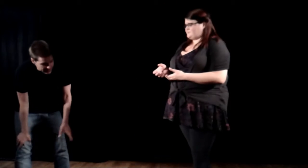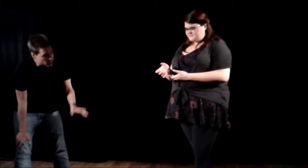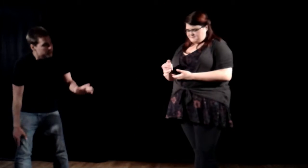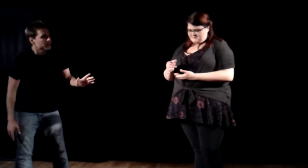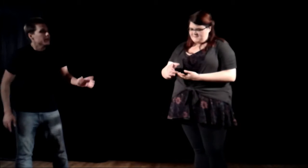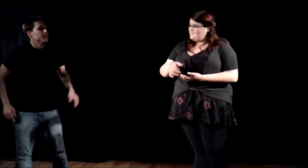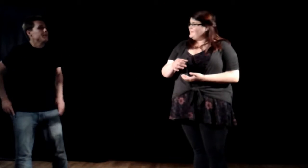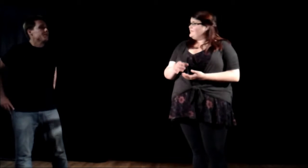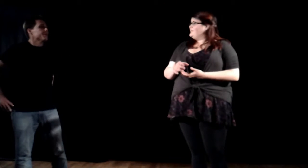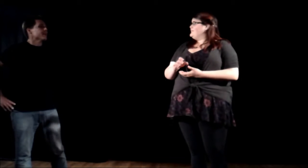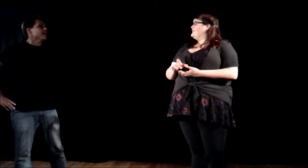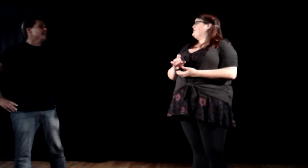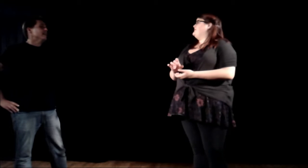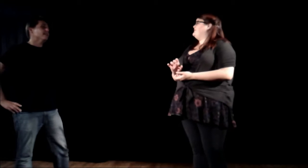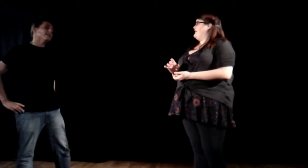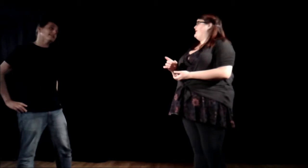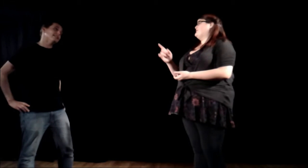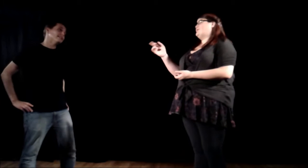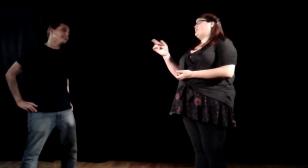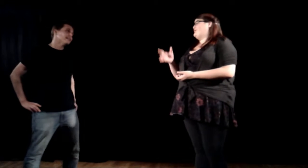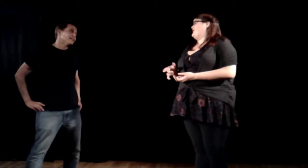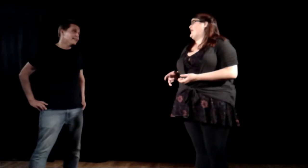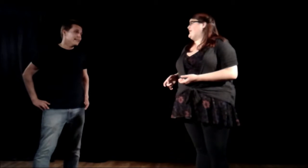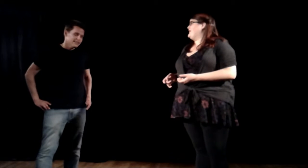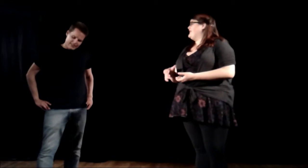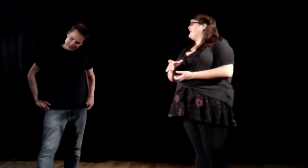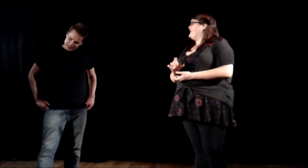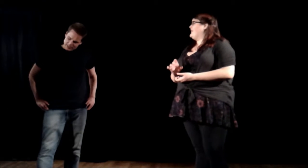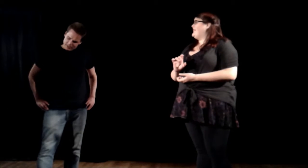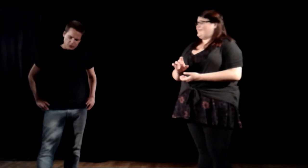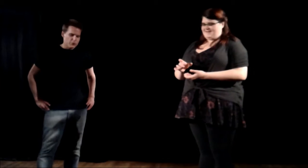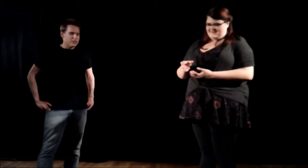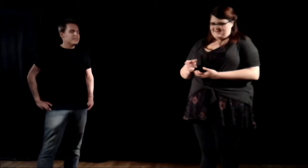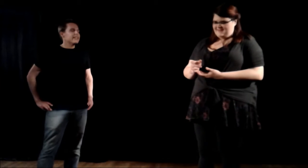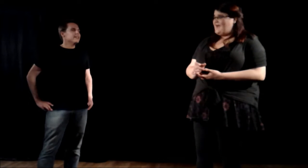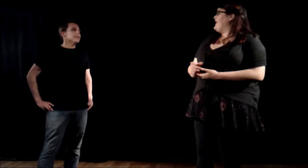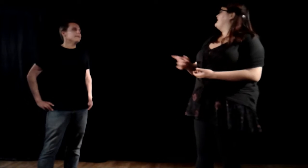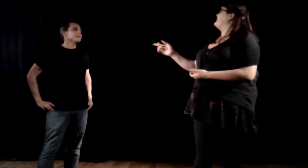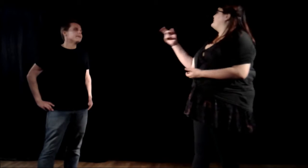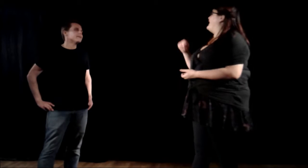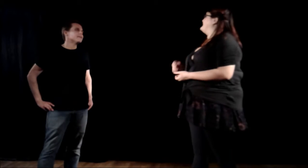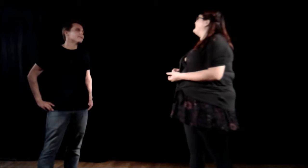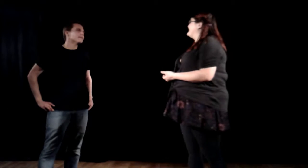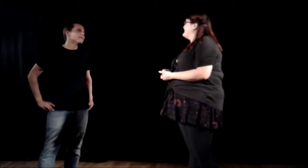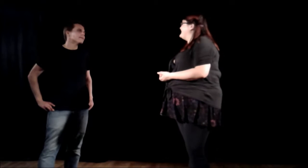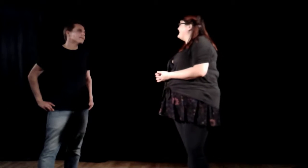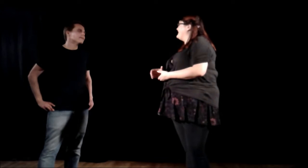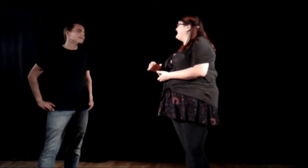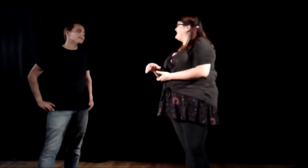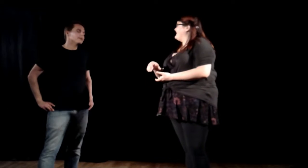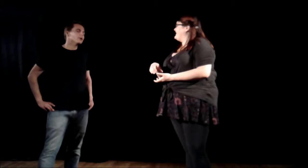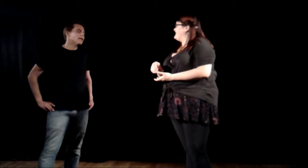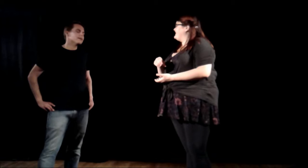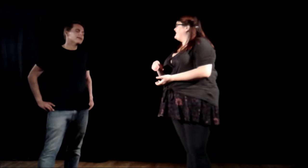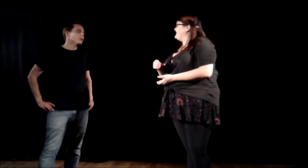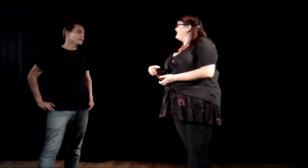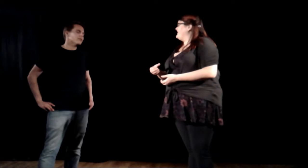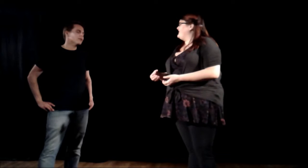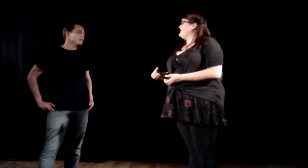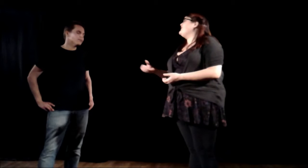hangover. Wow, real rough night. A little too much tequila. Guess what I did? You're about to tell me, so...